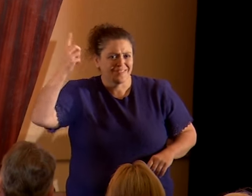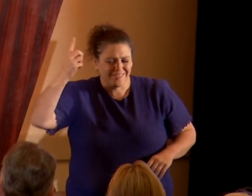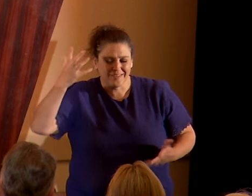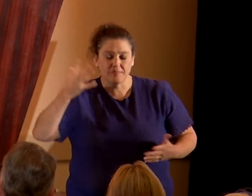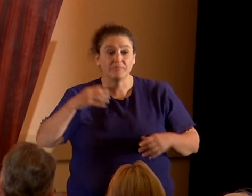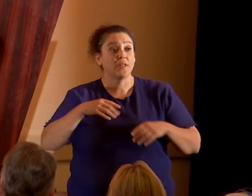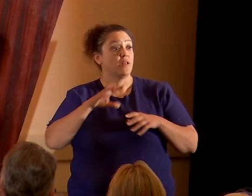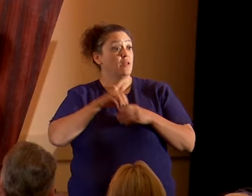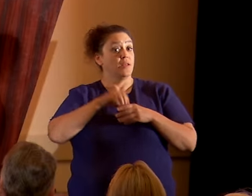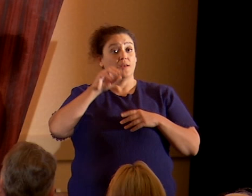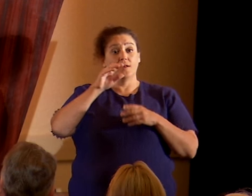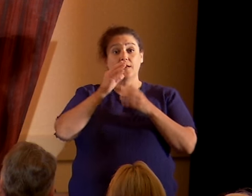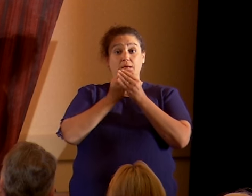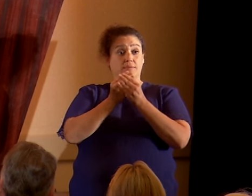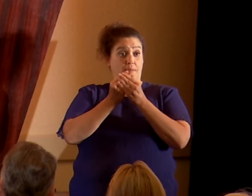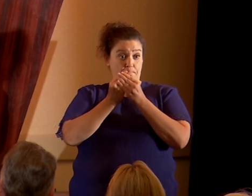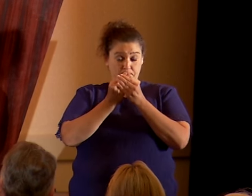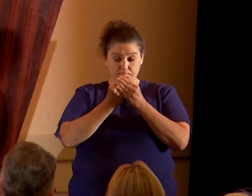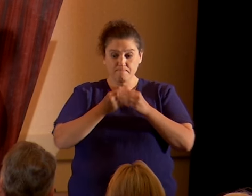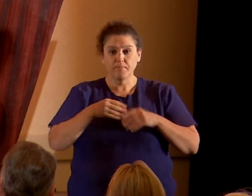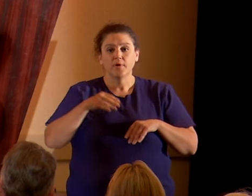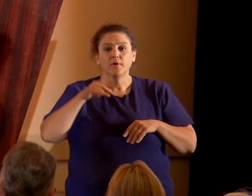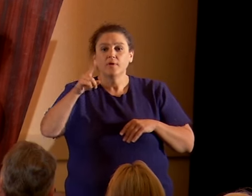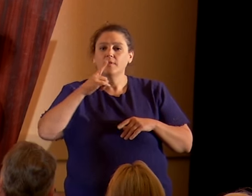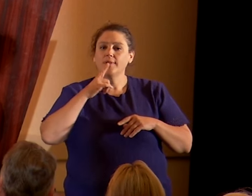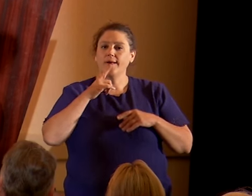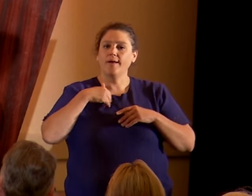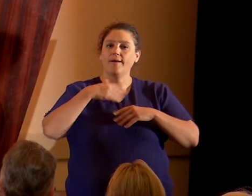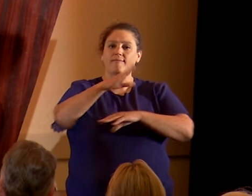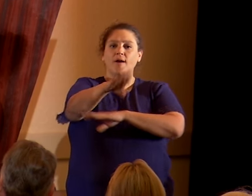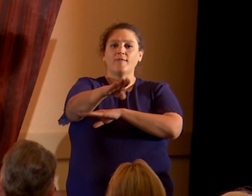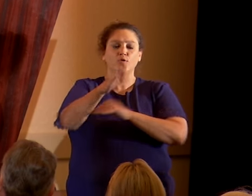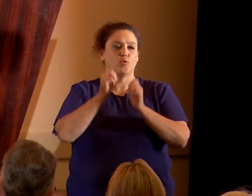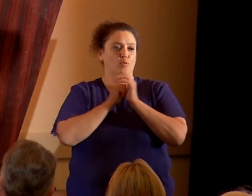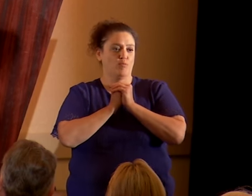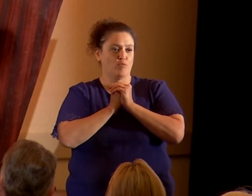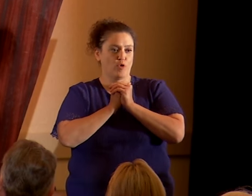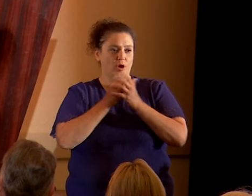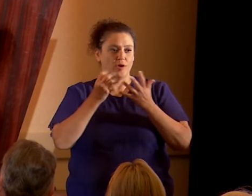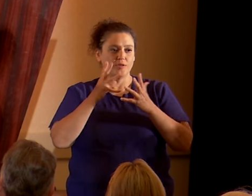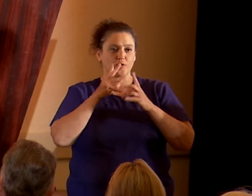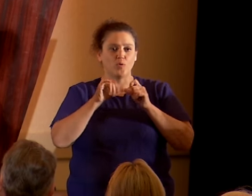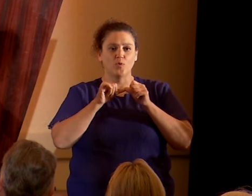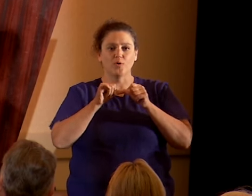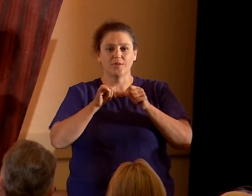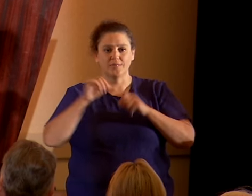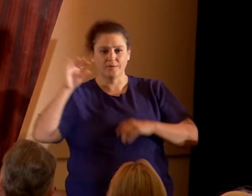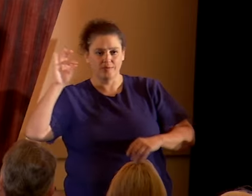In Islam they do have afternoon prayer, so I think let's continue the preaching.